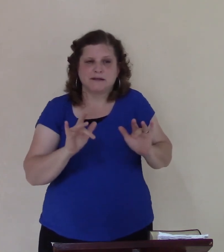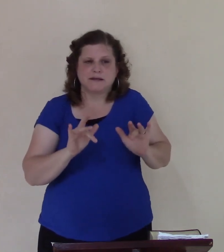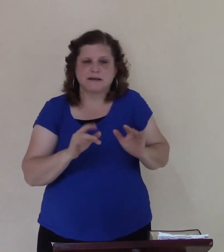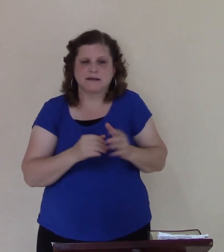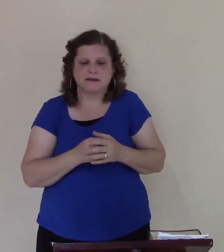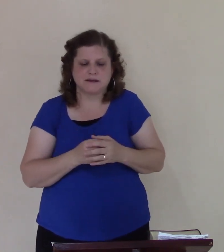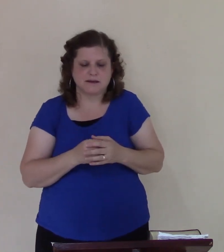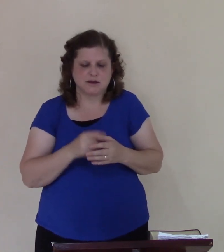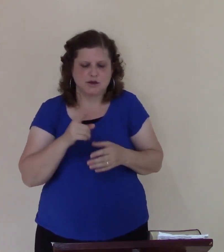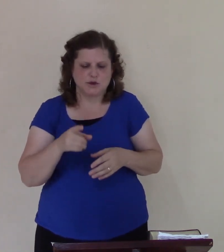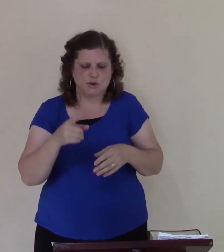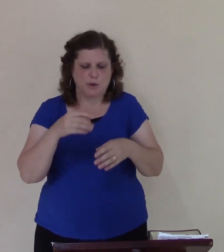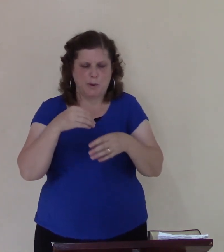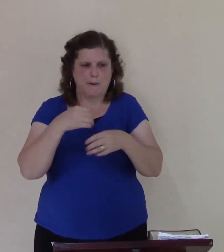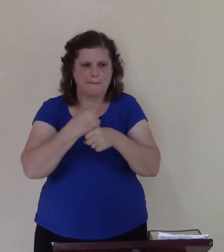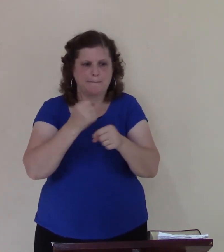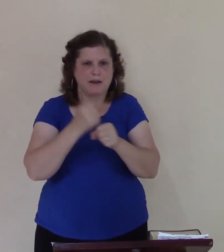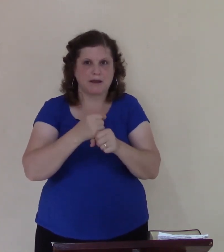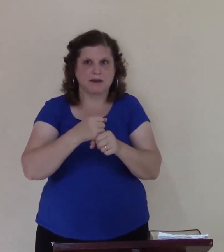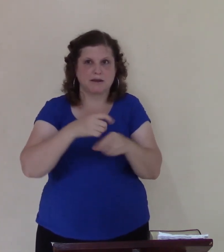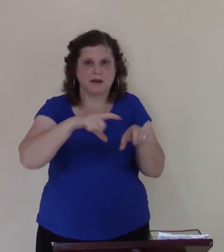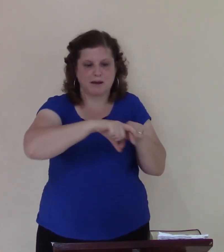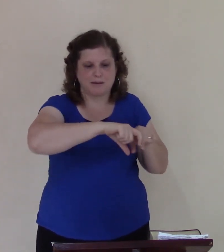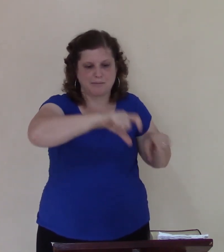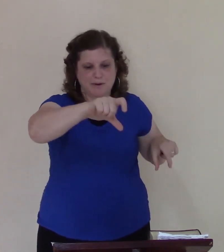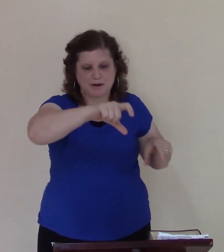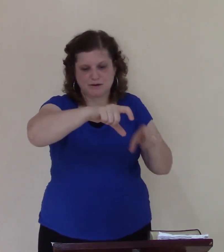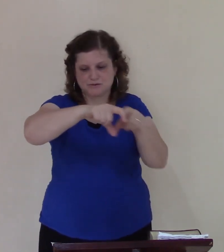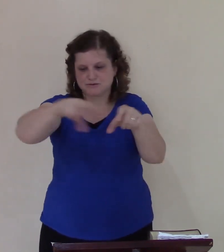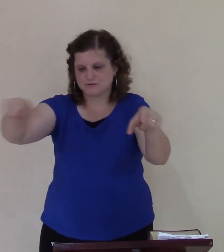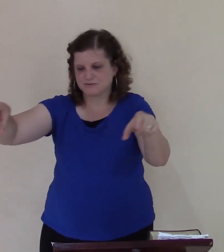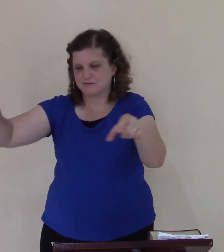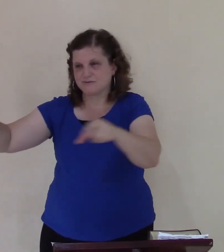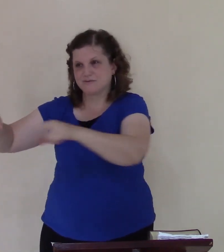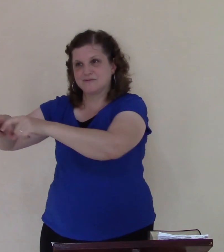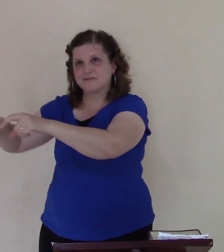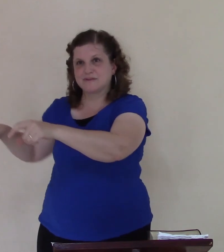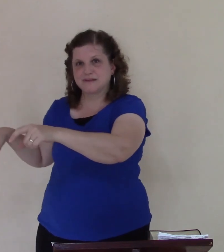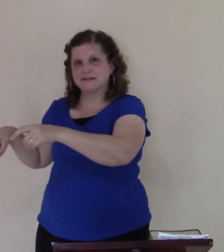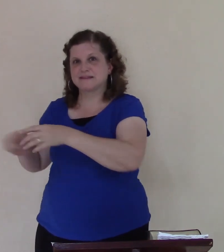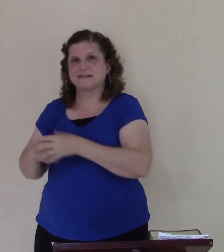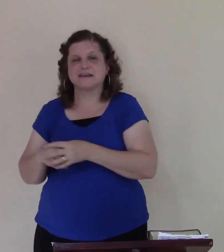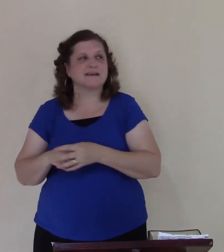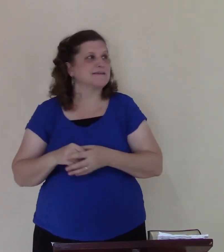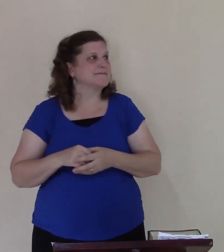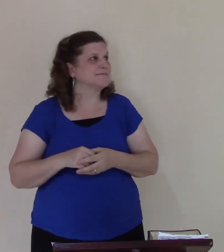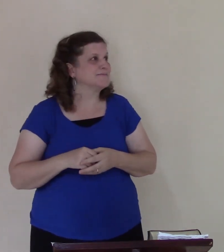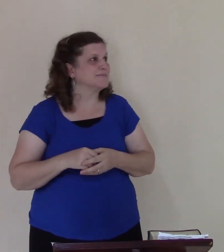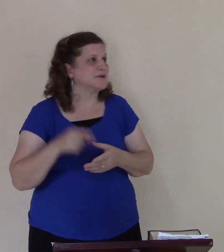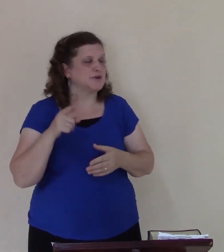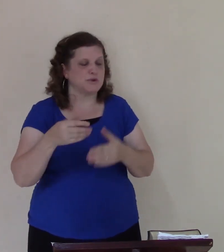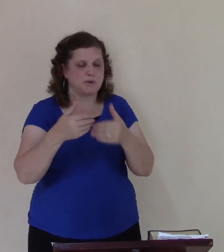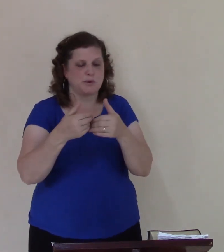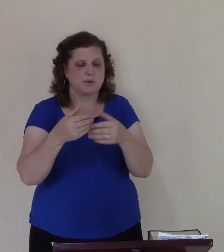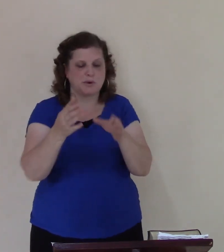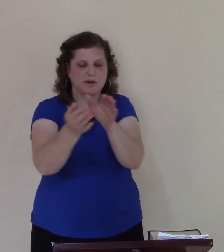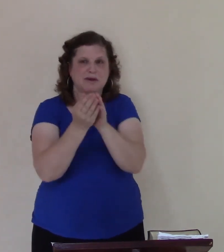putting bars around yourself it's not just that you're keeping yourself to be with others you're keeping from others to be with you